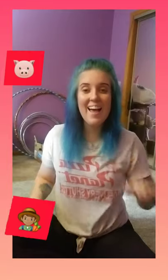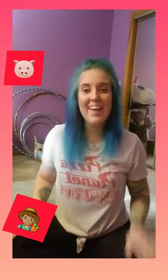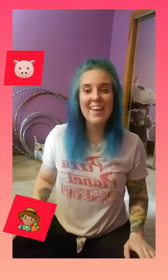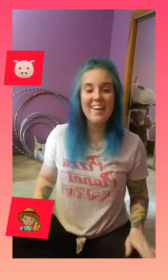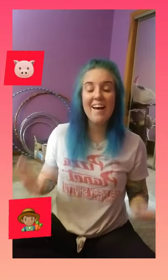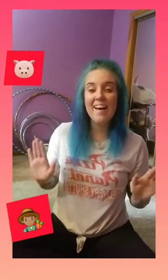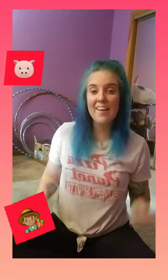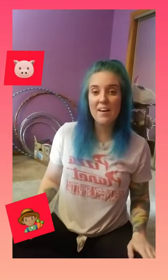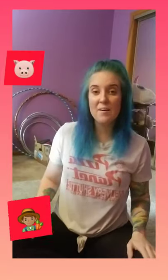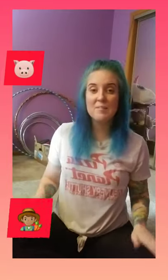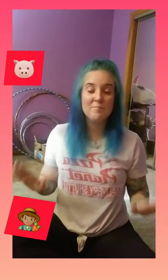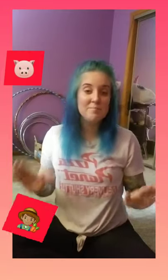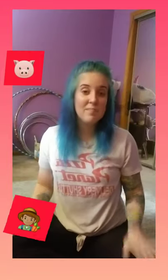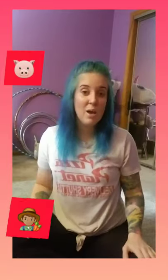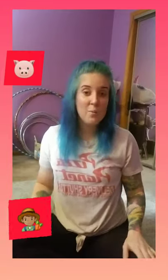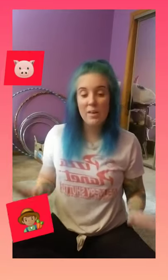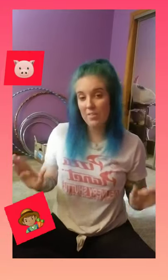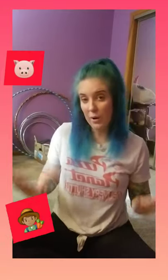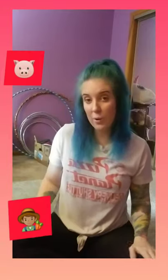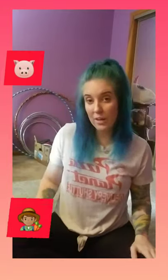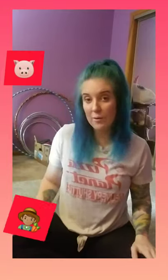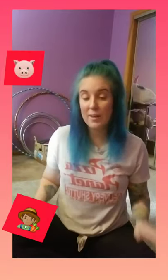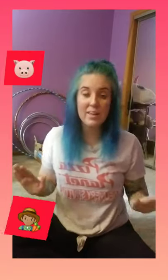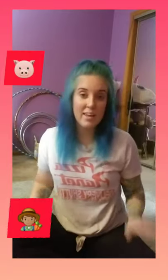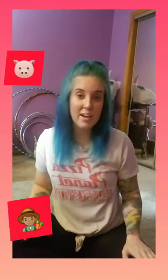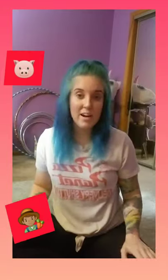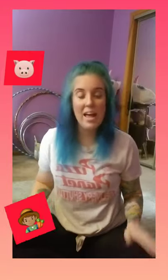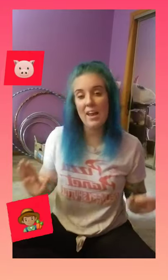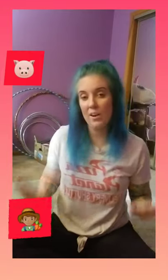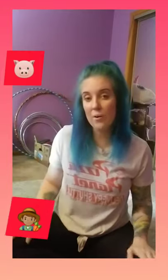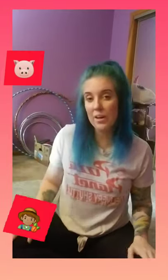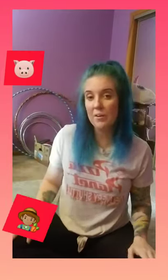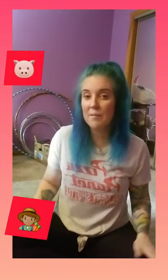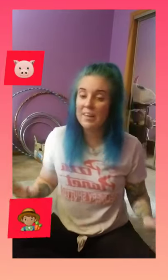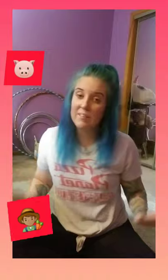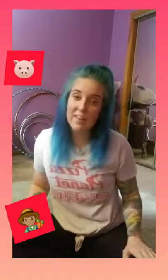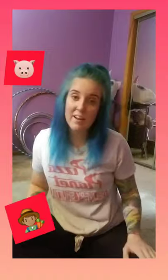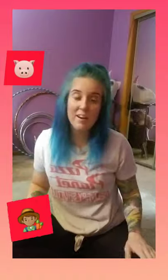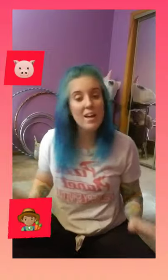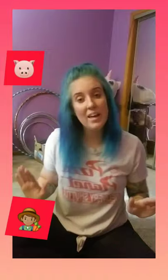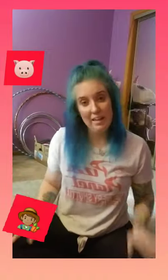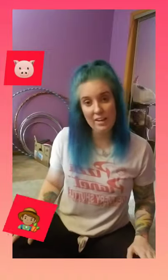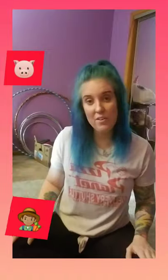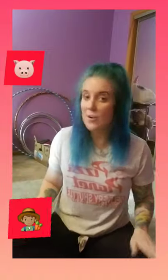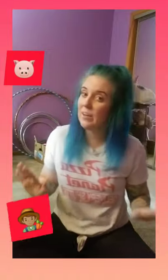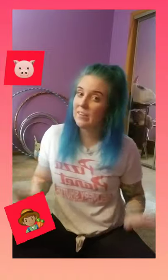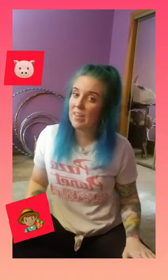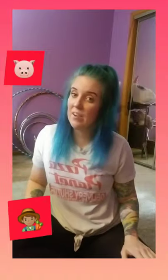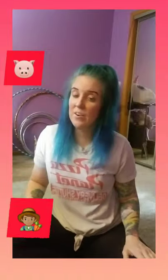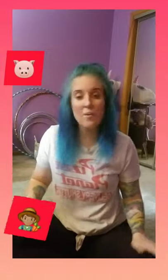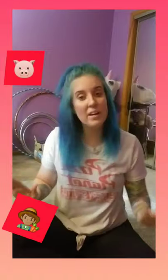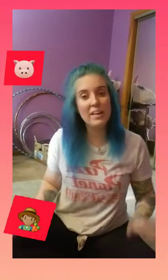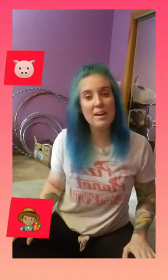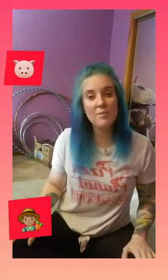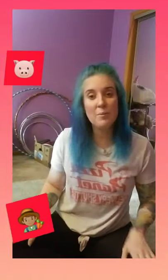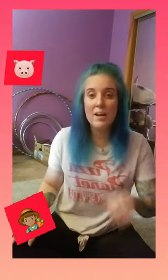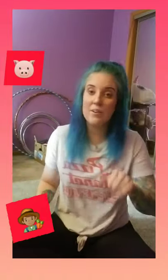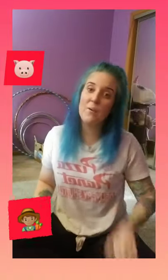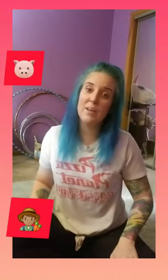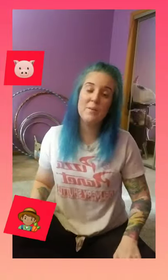-E-I-O. With an oink oink here and an oink oink there. Here an oink there an oink. Everywhere an oink